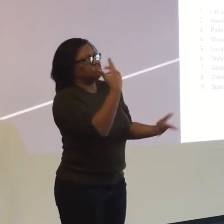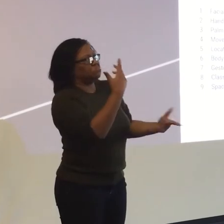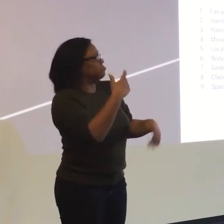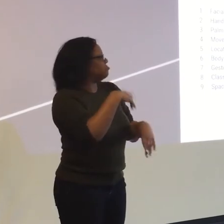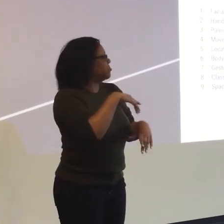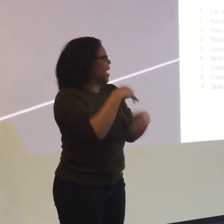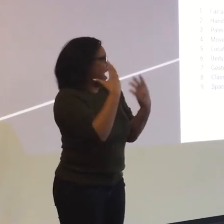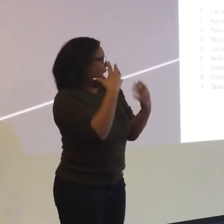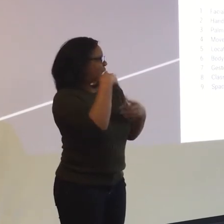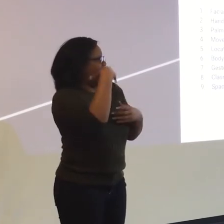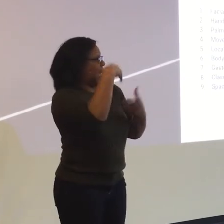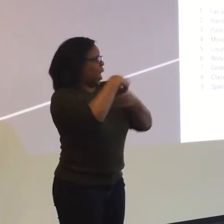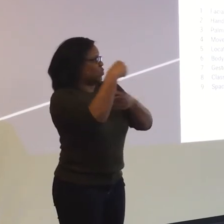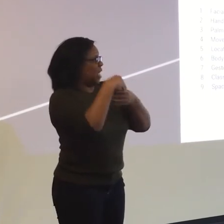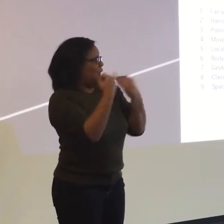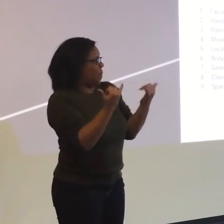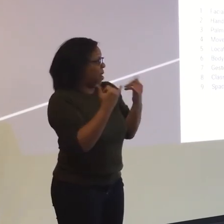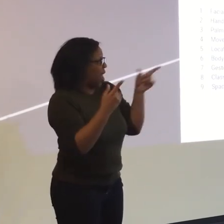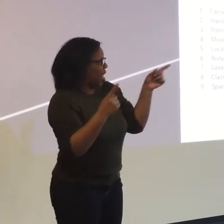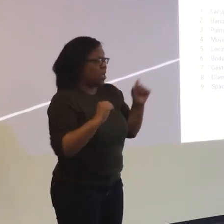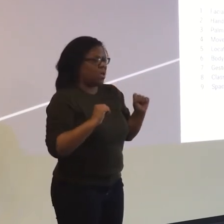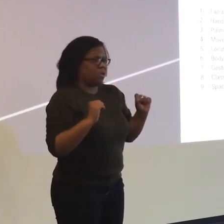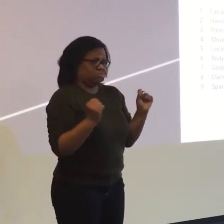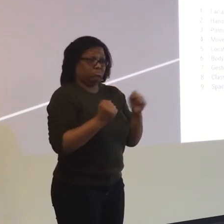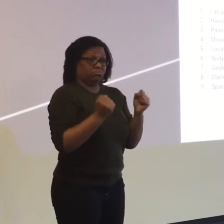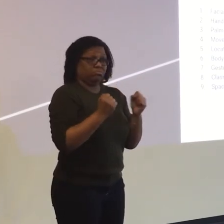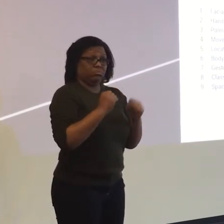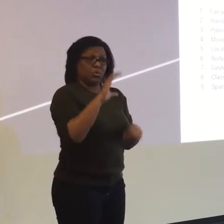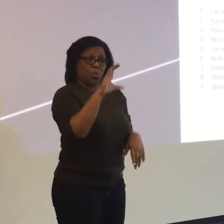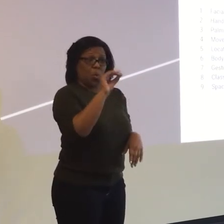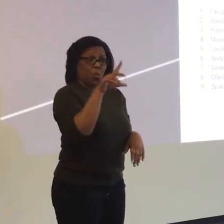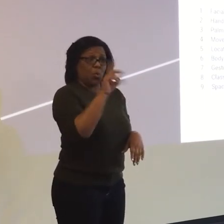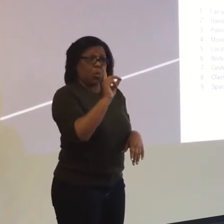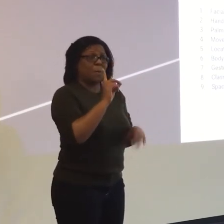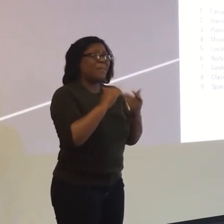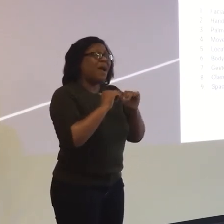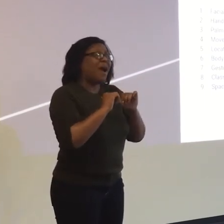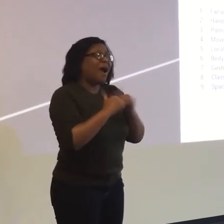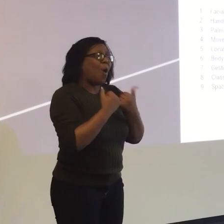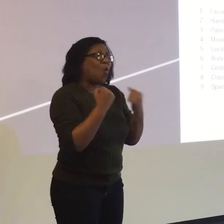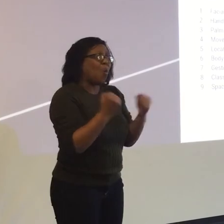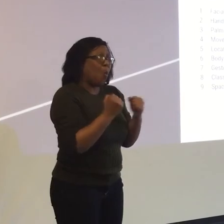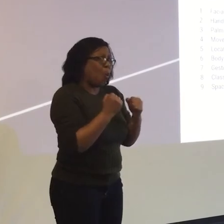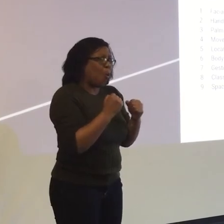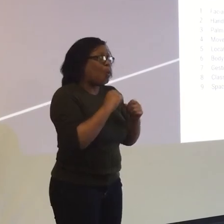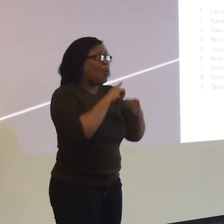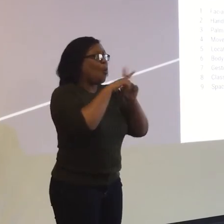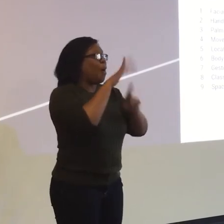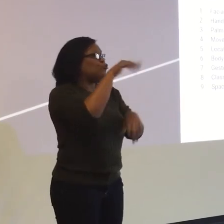I'm saying outside right now it's cold, but how cold is it?